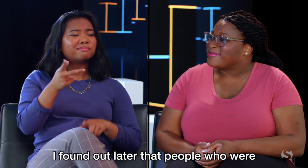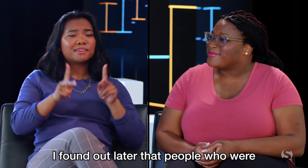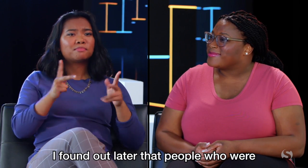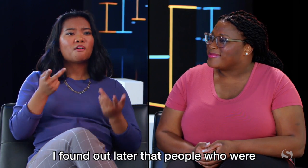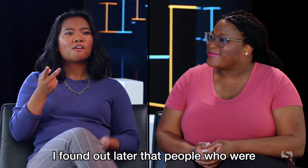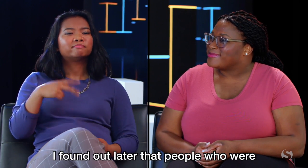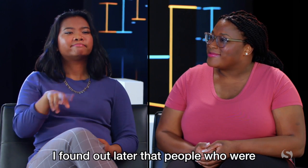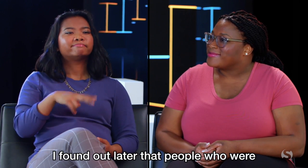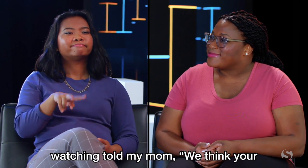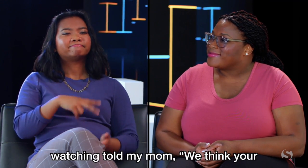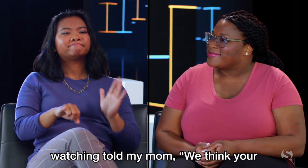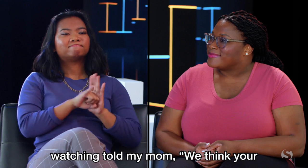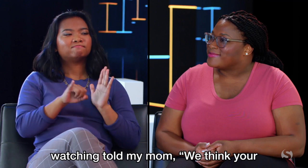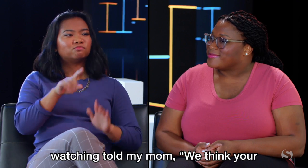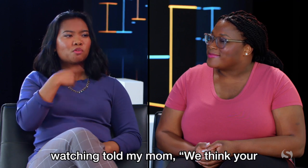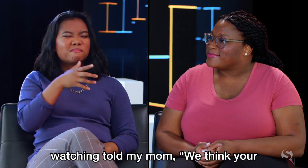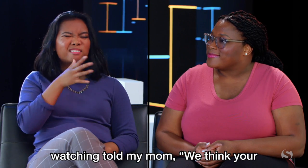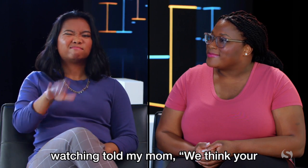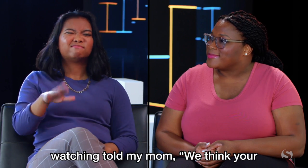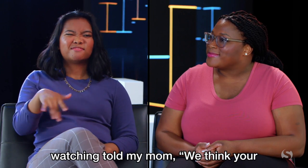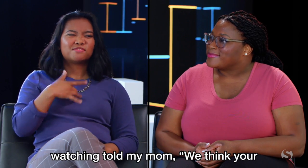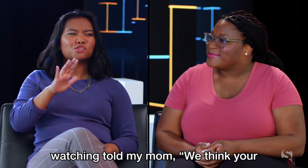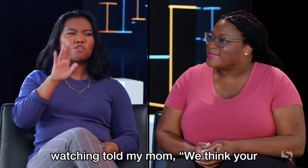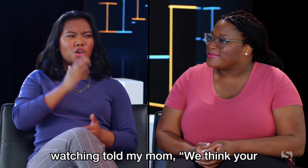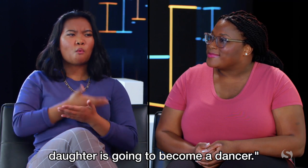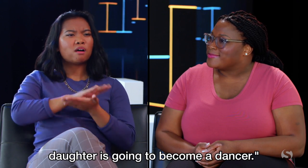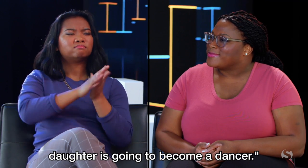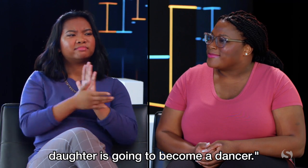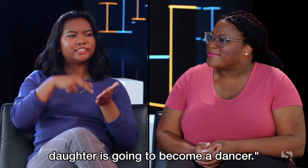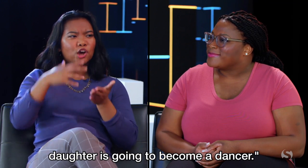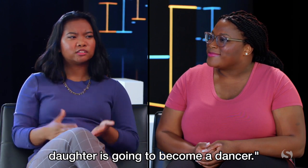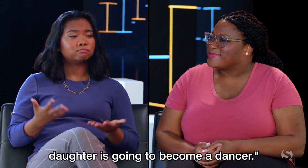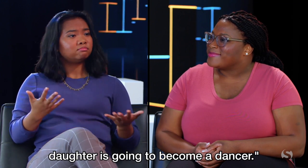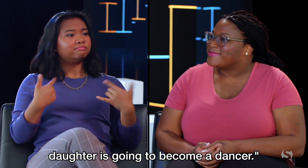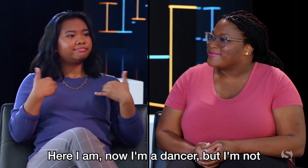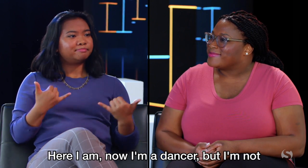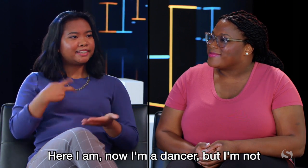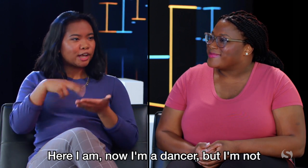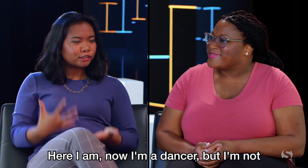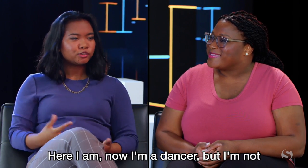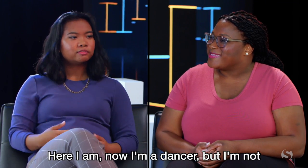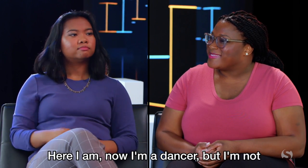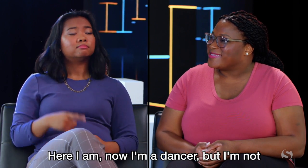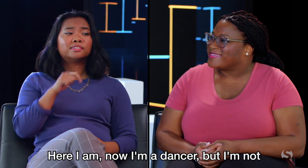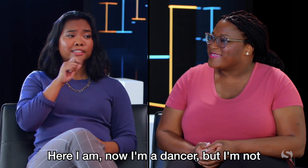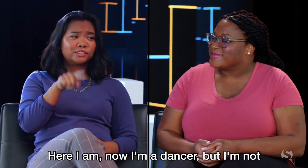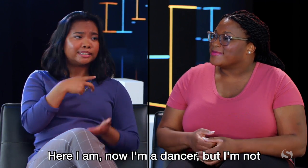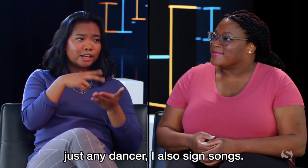I was the last one left. I found out later that people who were watching told my mom, We think your daughter's gonna become a dancer. Here I am. Now